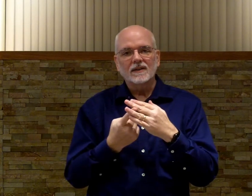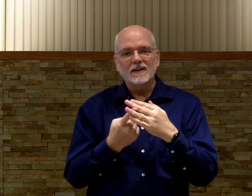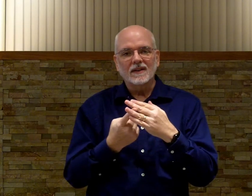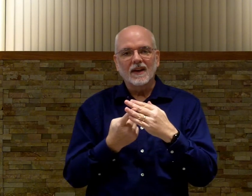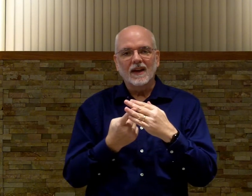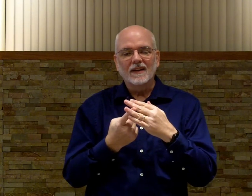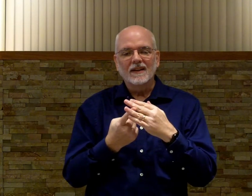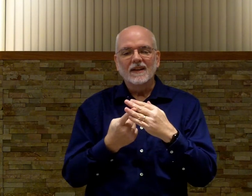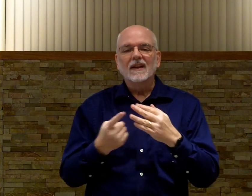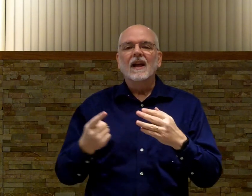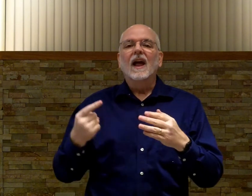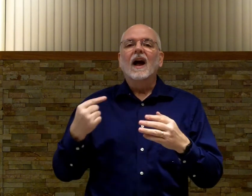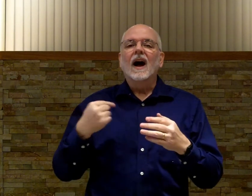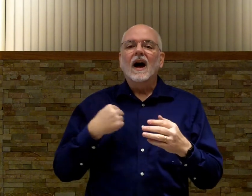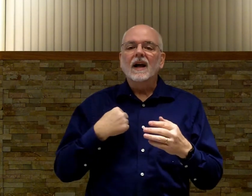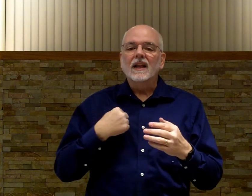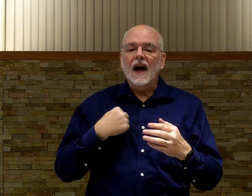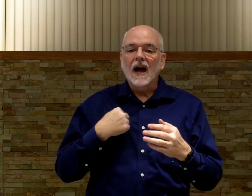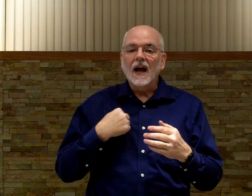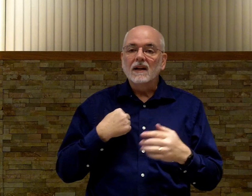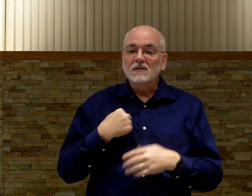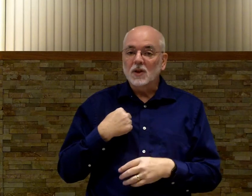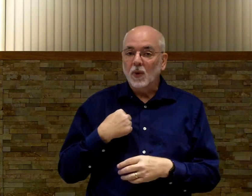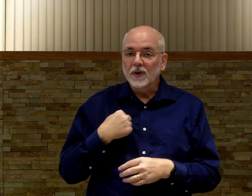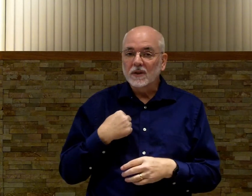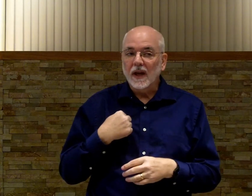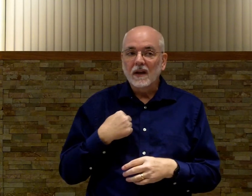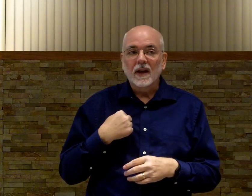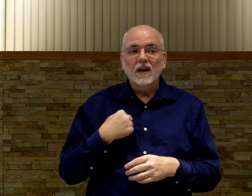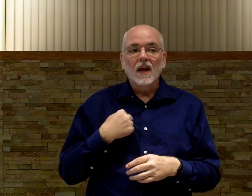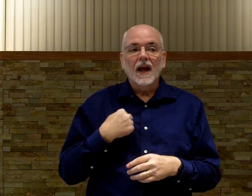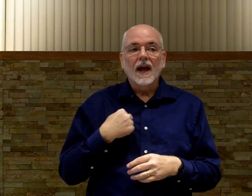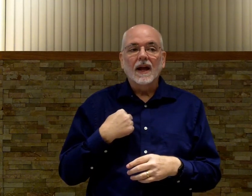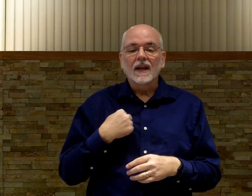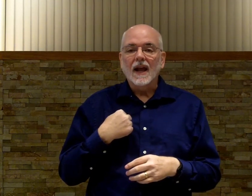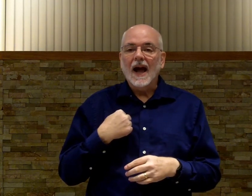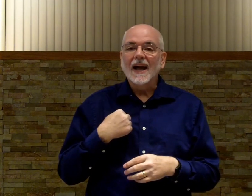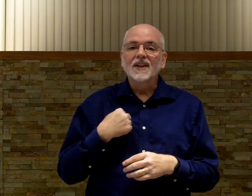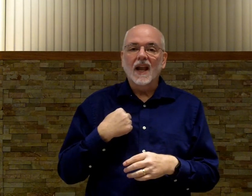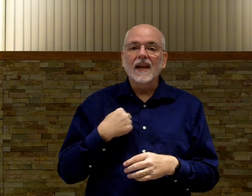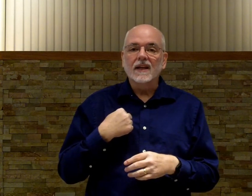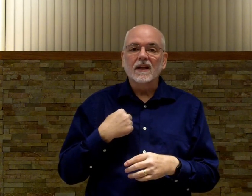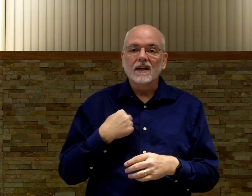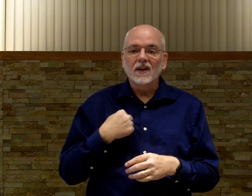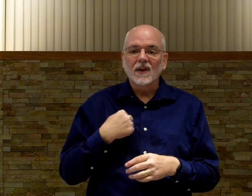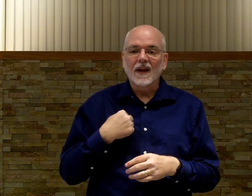Okay? I, just point to your say. I'd like. Okay?